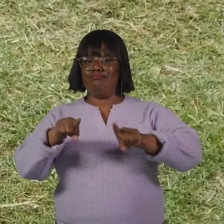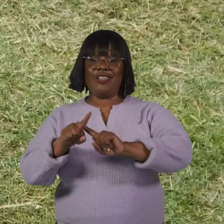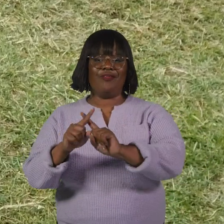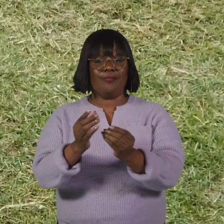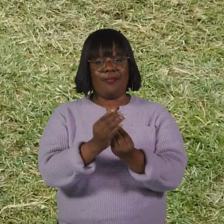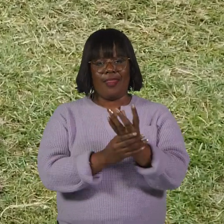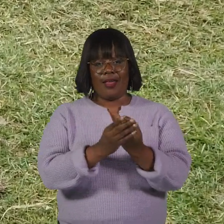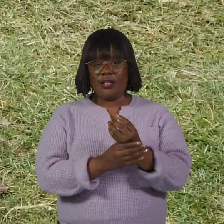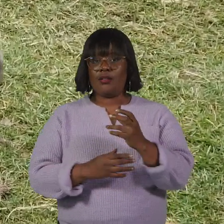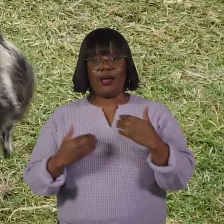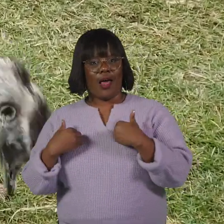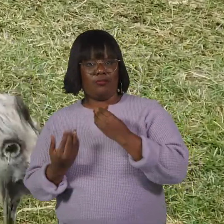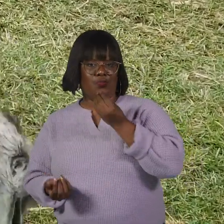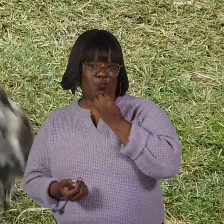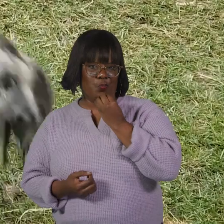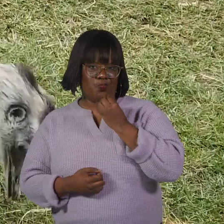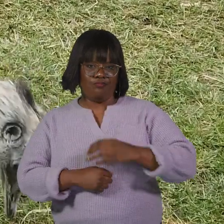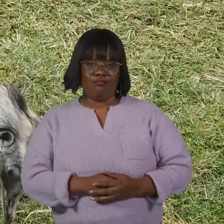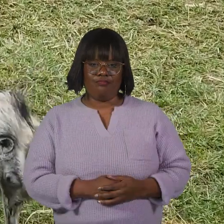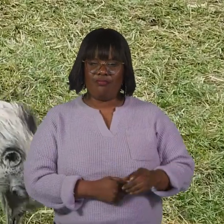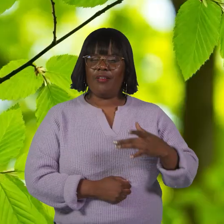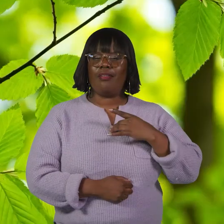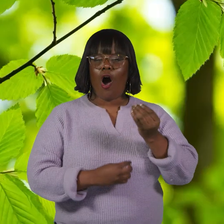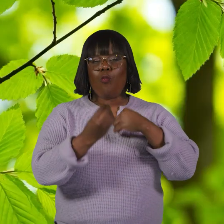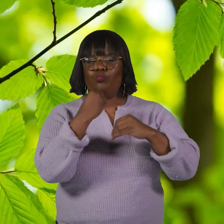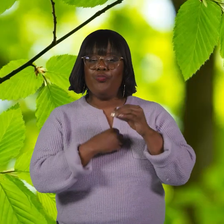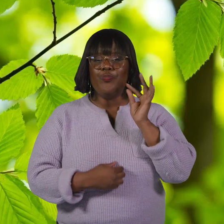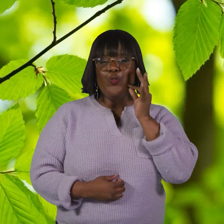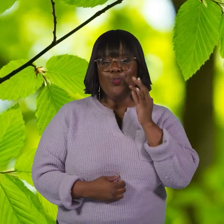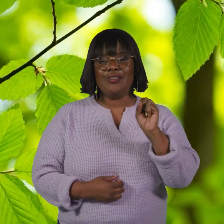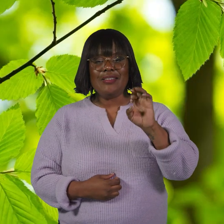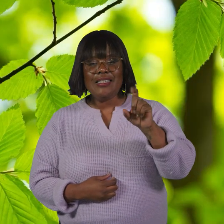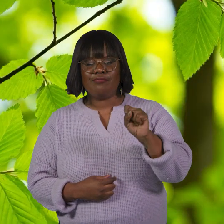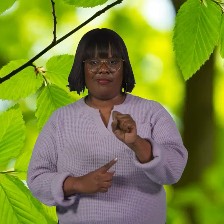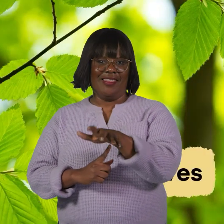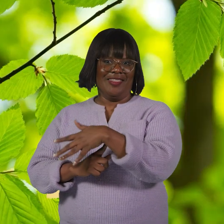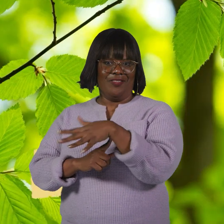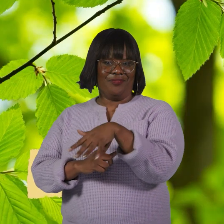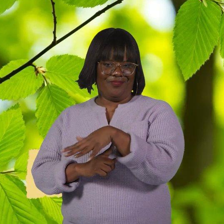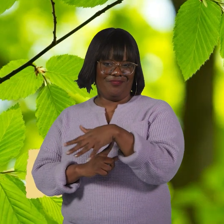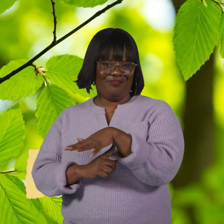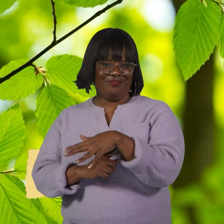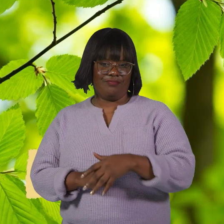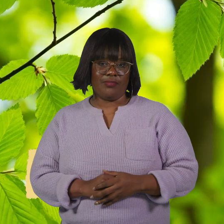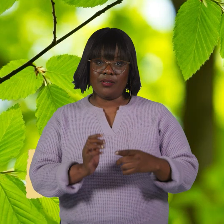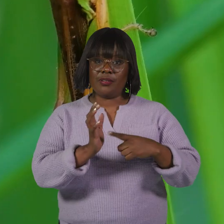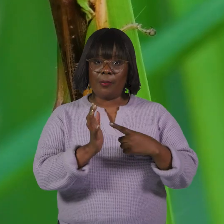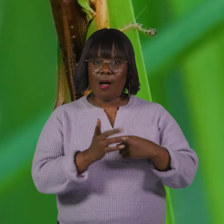variety of plant and animal foods. They like to munch on fruits, seeds, and leaves. Sometimes,